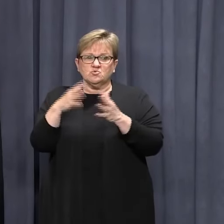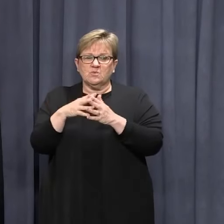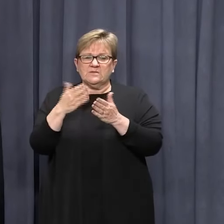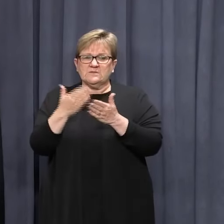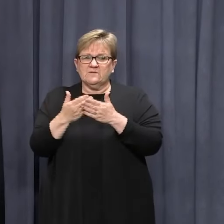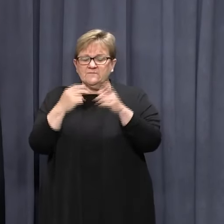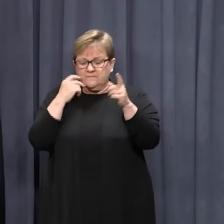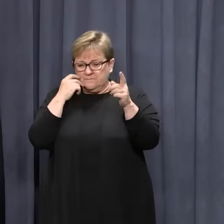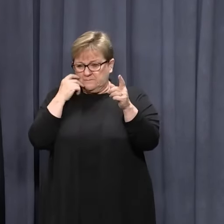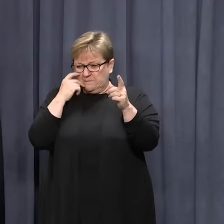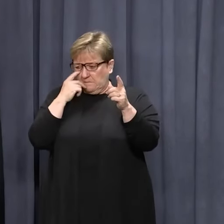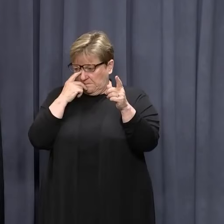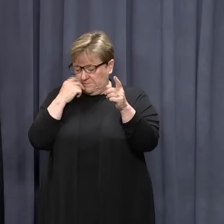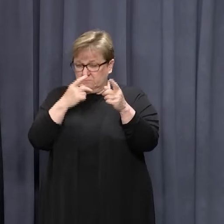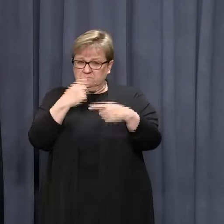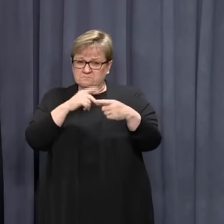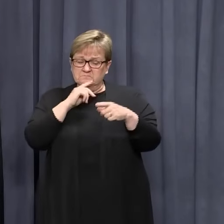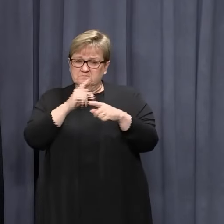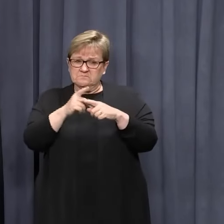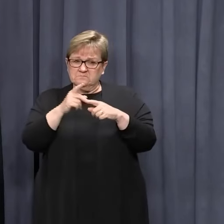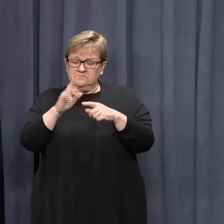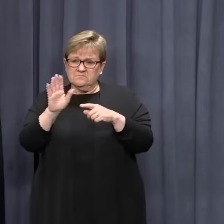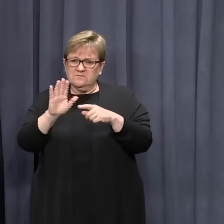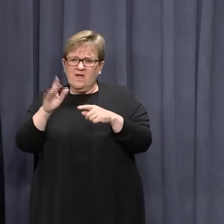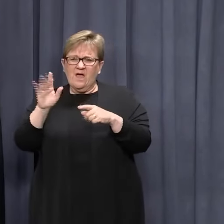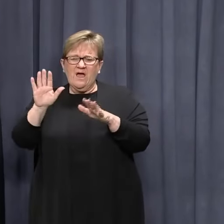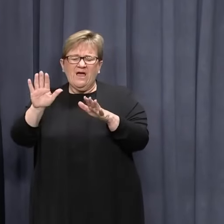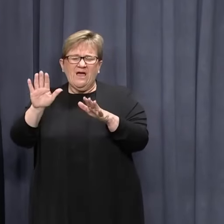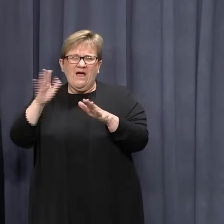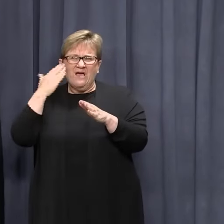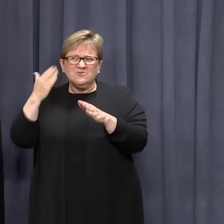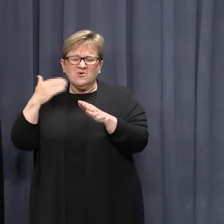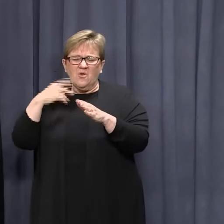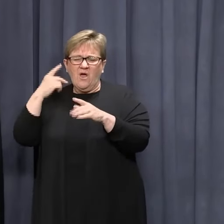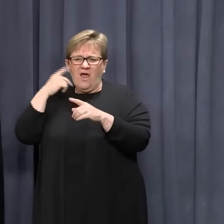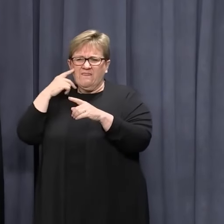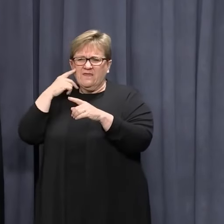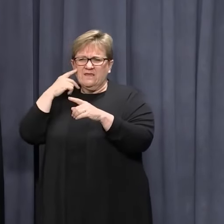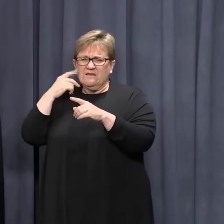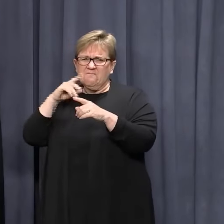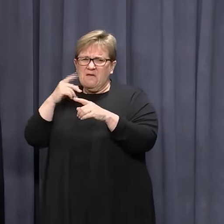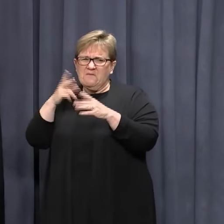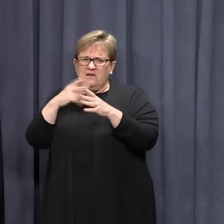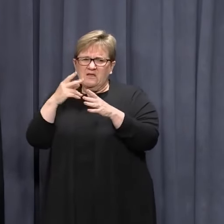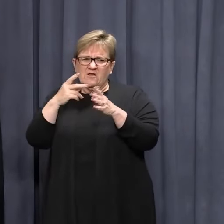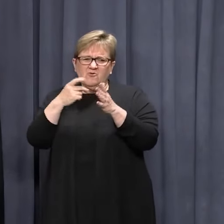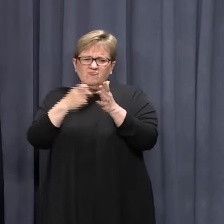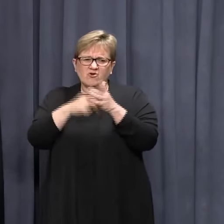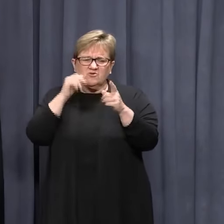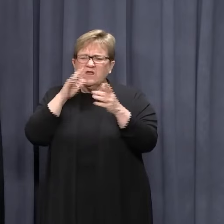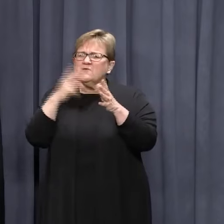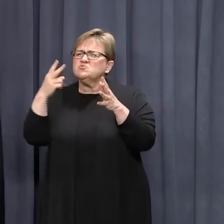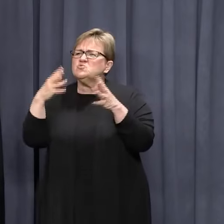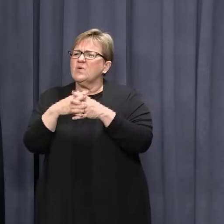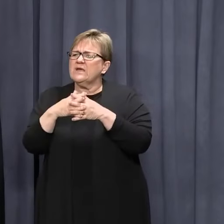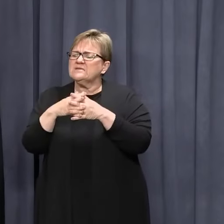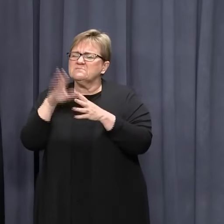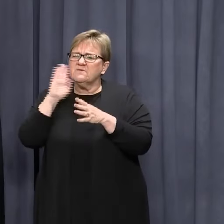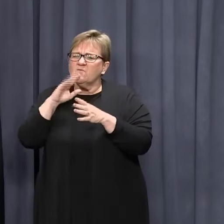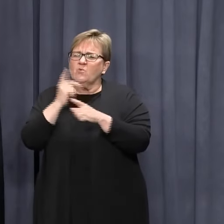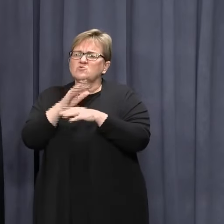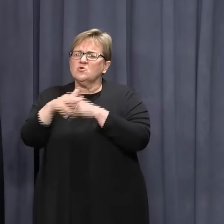Yeah. My advice is, I'd have to get you some advice on that, Peter, but it may be another. Roger might know. Another two weeks.